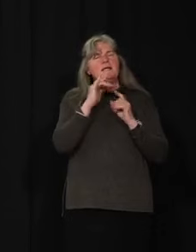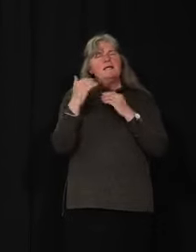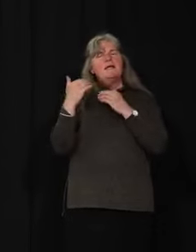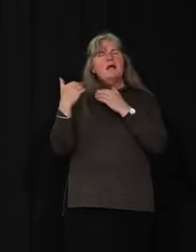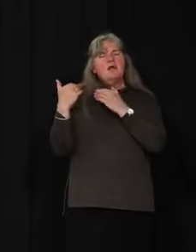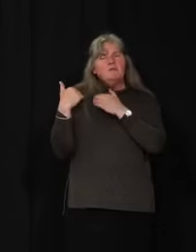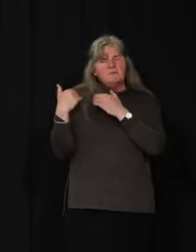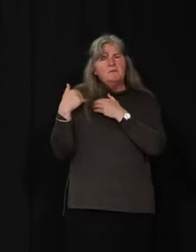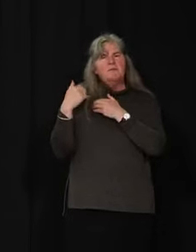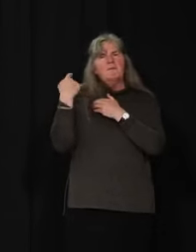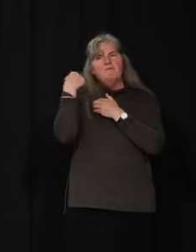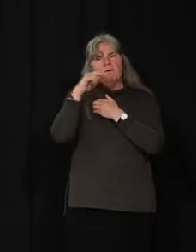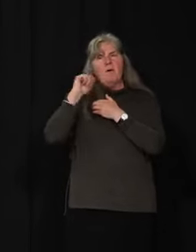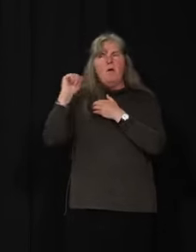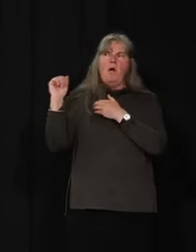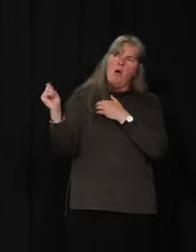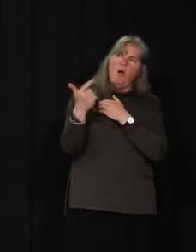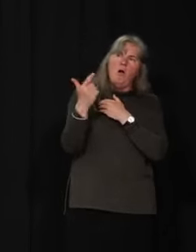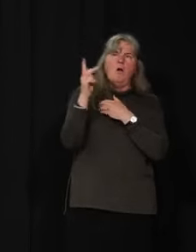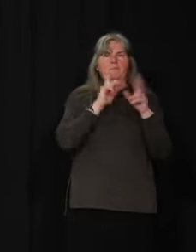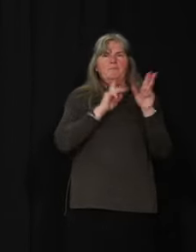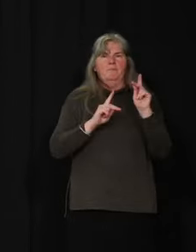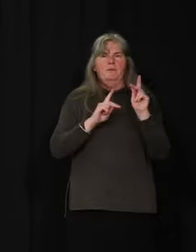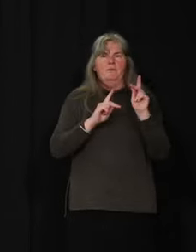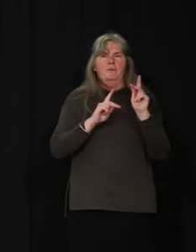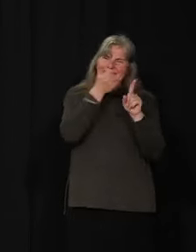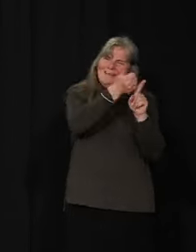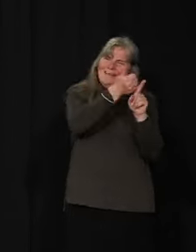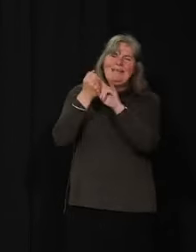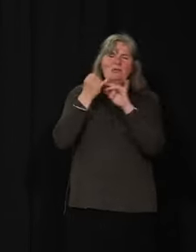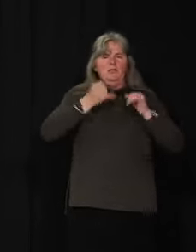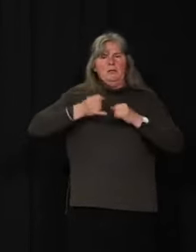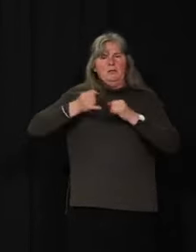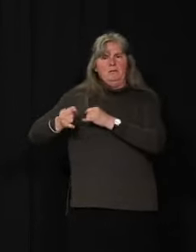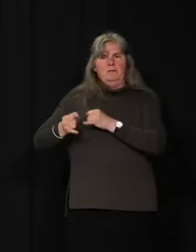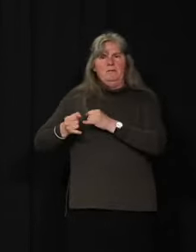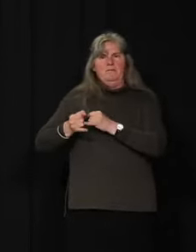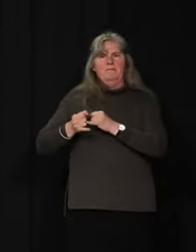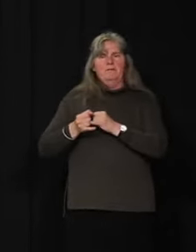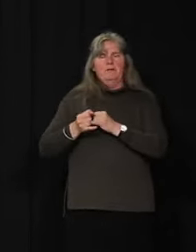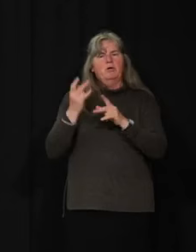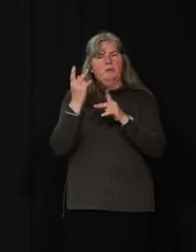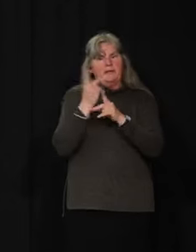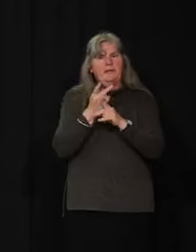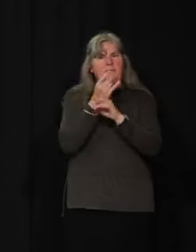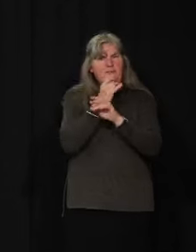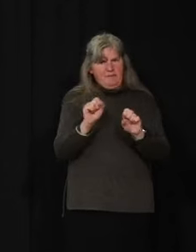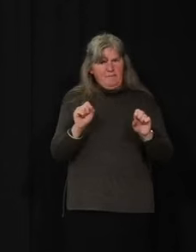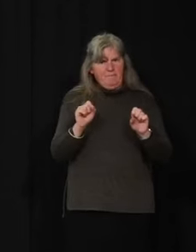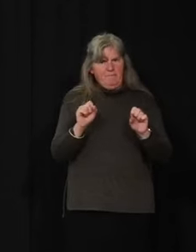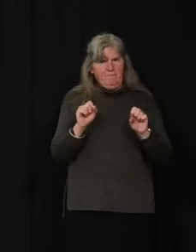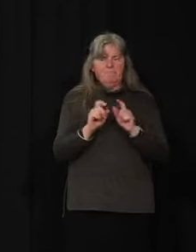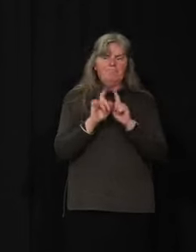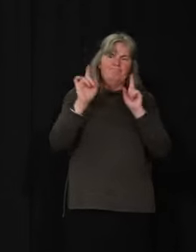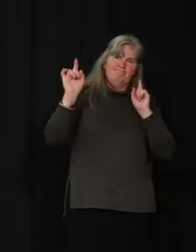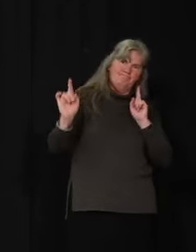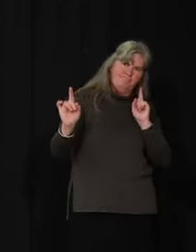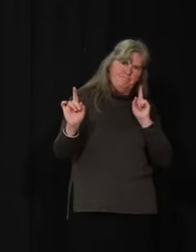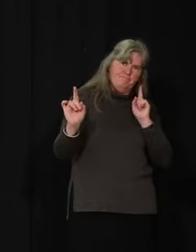on each and every one of us as individuals. So the onus there being on the individuals to keep themselves safe by keeping them distant.